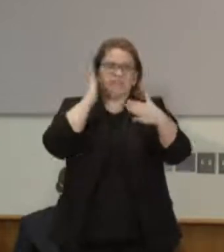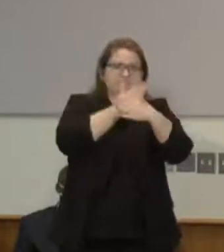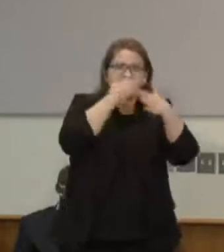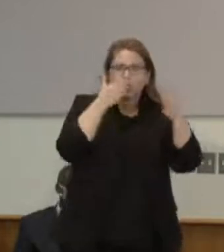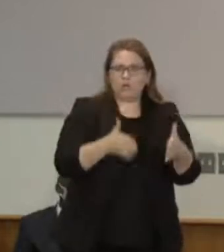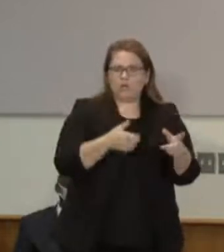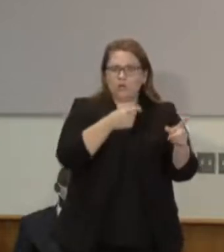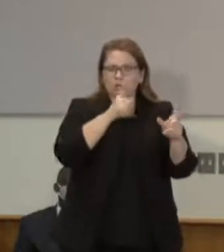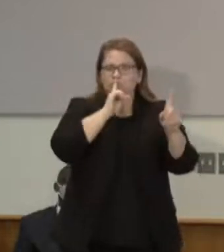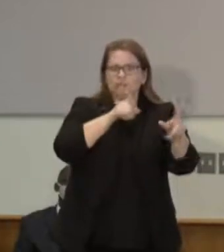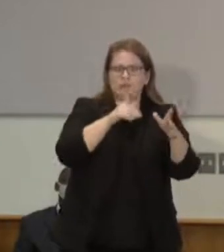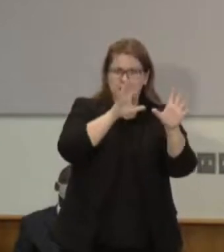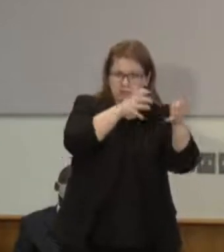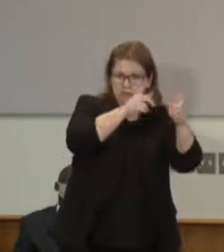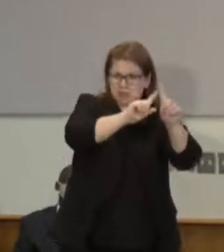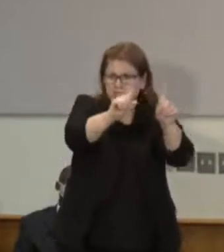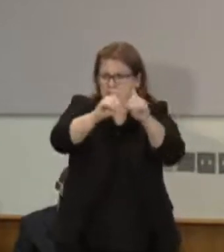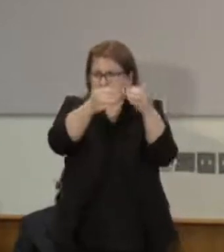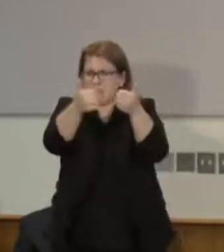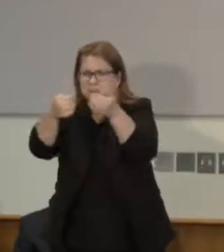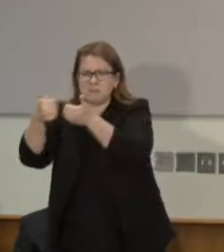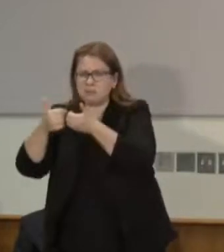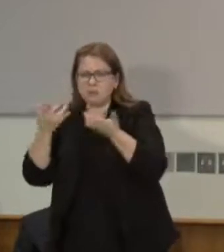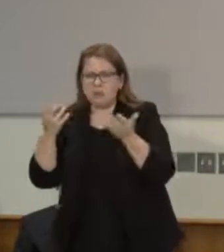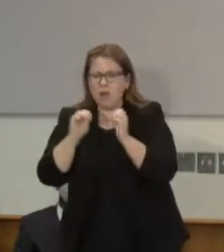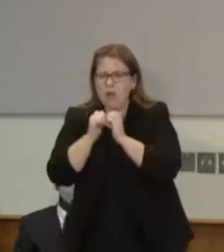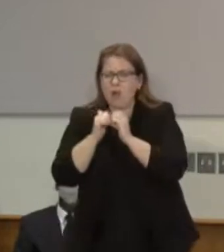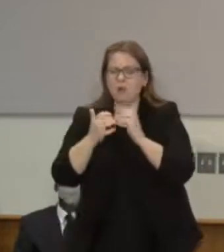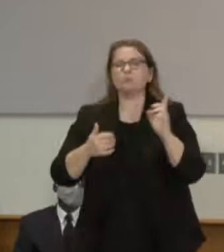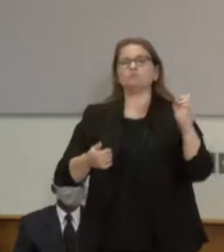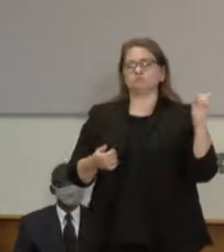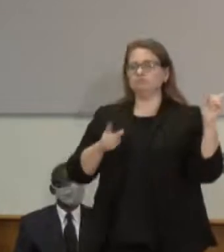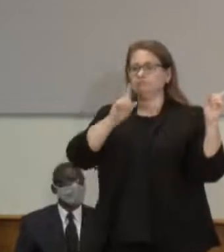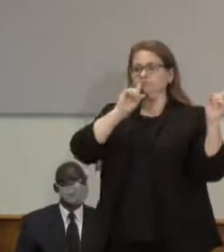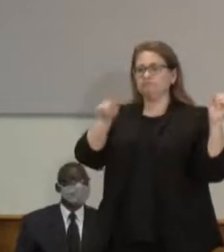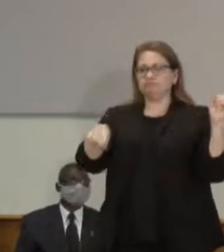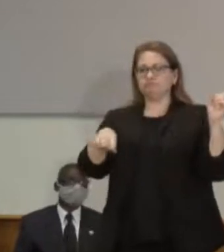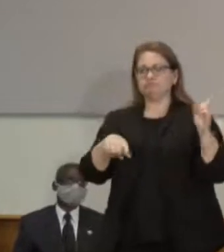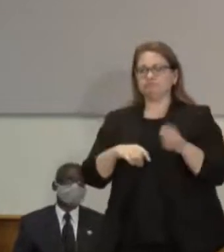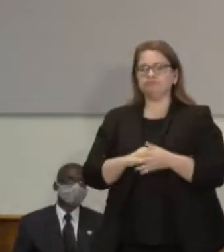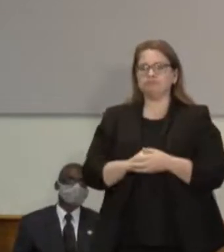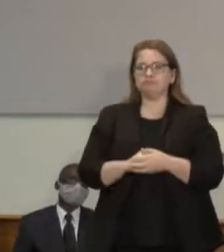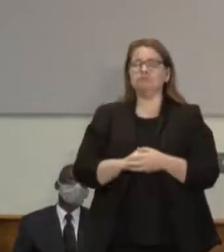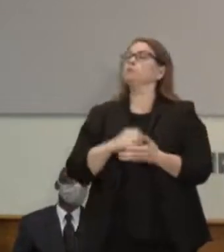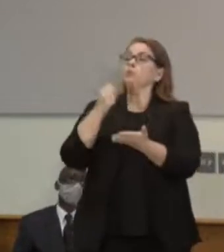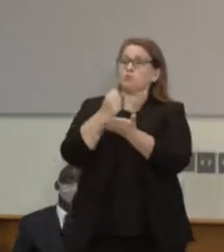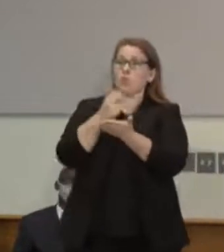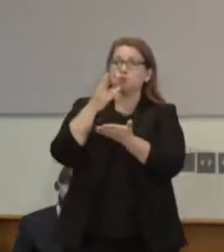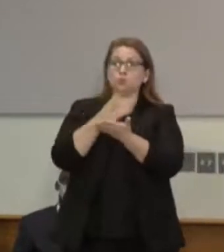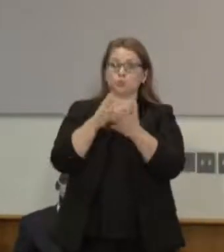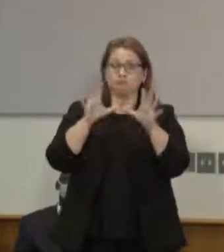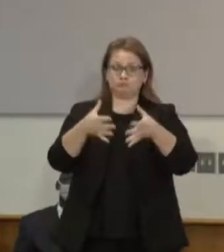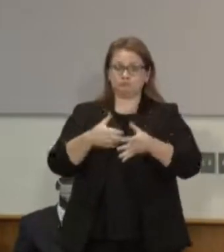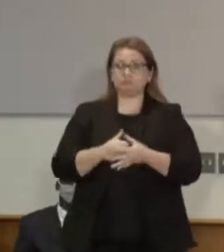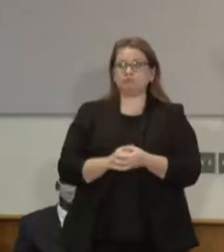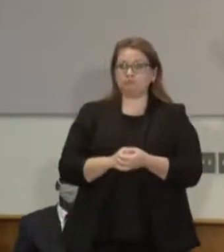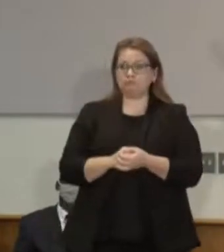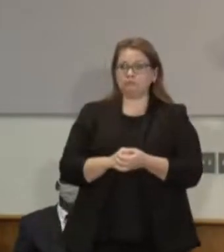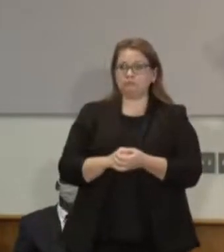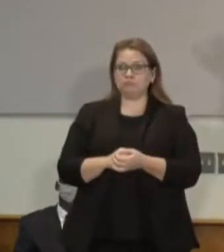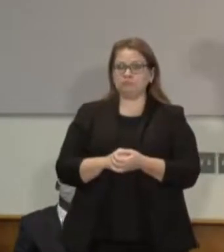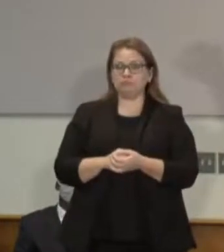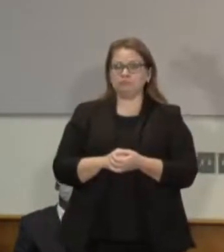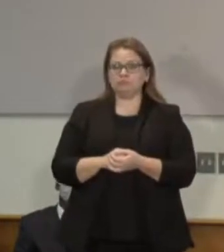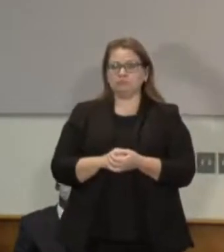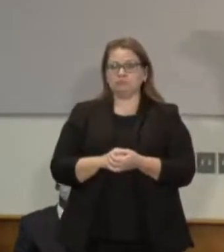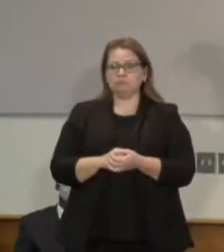practice? Well, here's what I would tell you is when it comes to social workers, I've been talking about this forever. I think we talk about Minnesota and I oftentimes point the